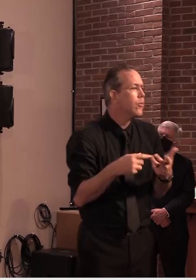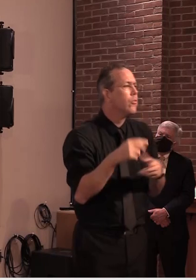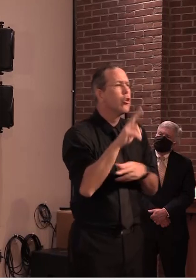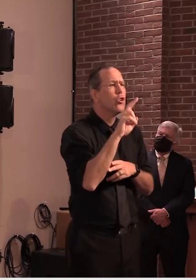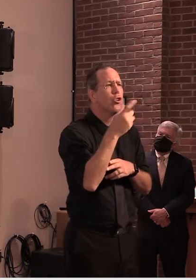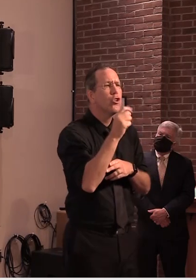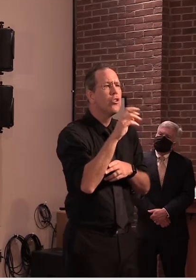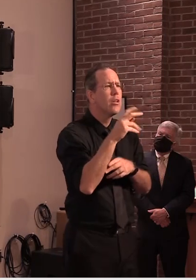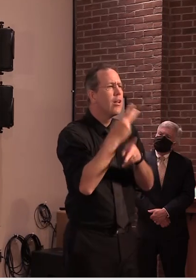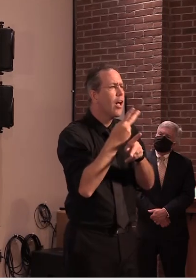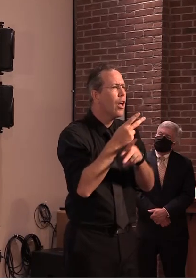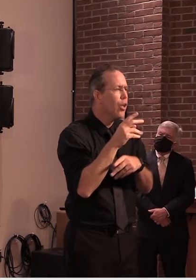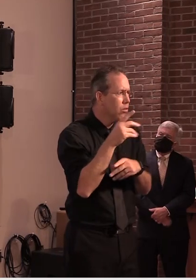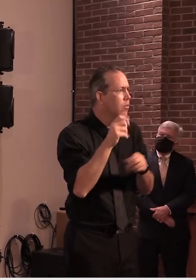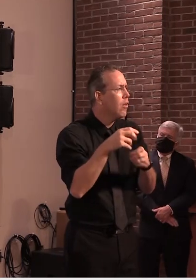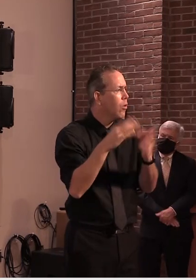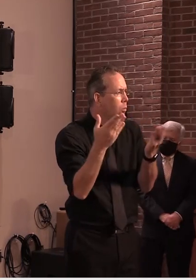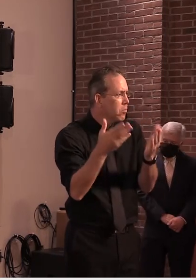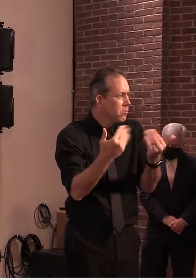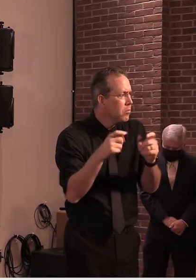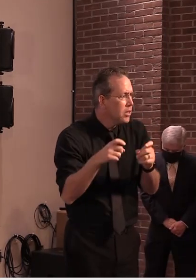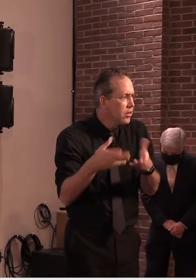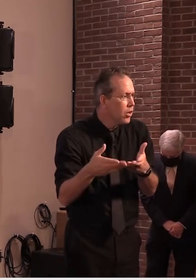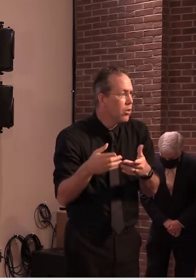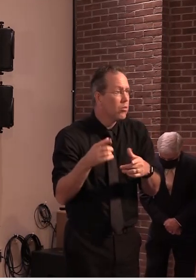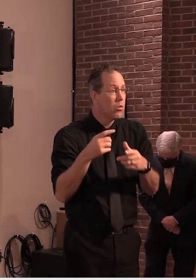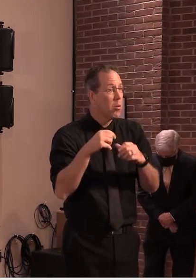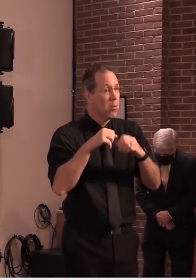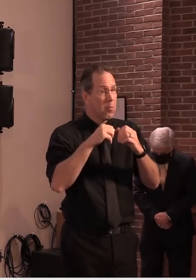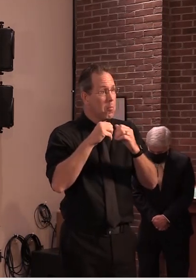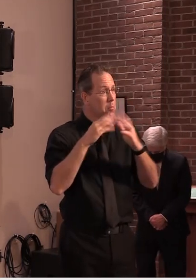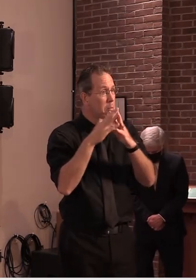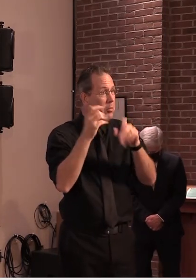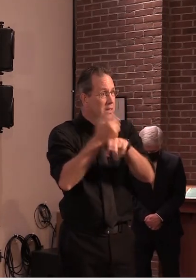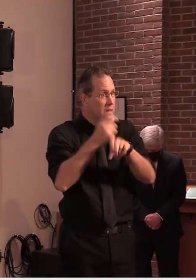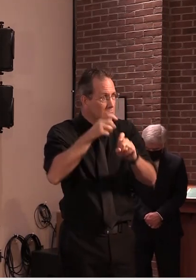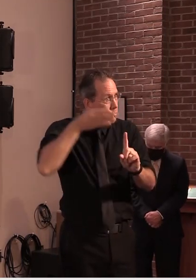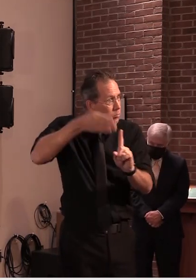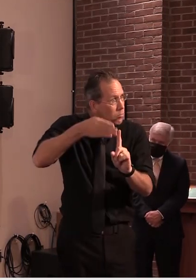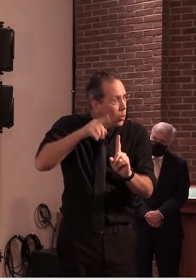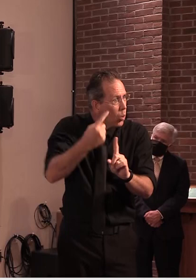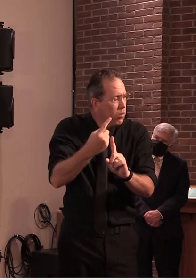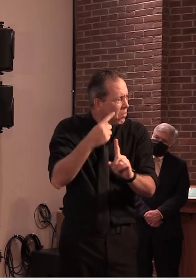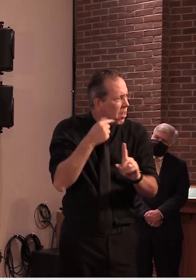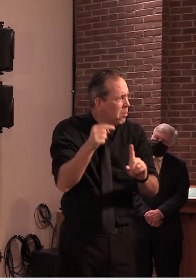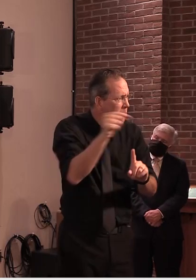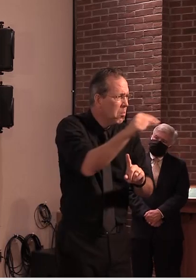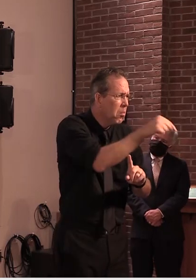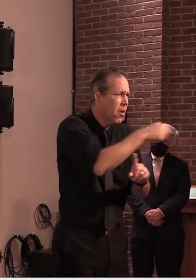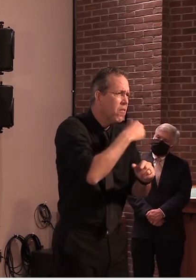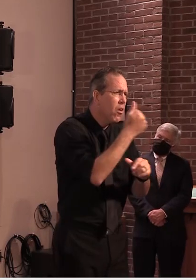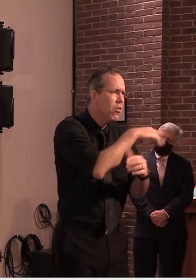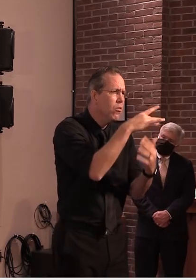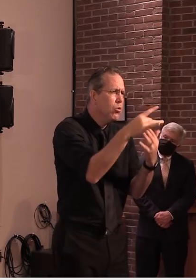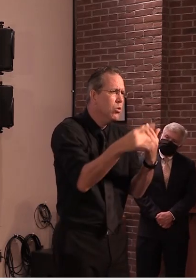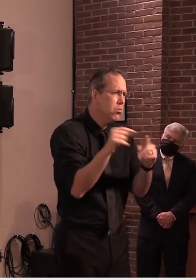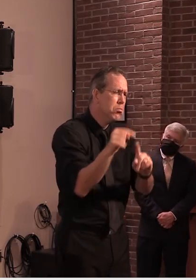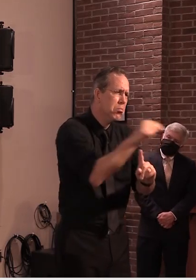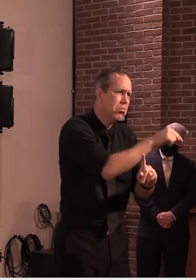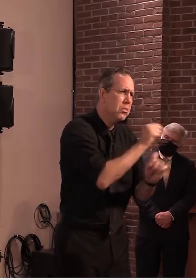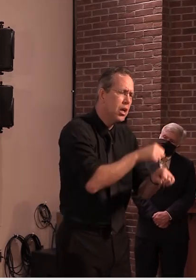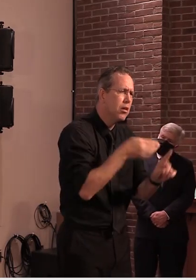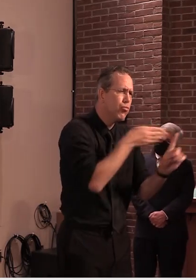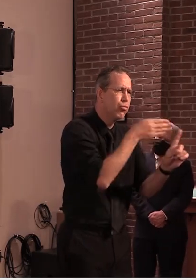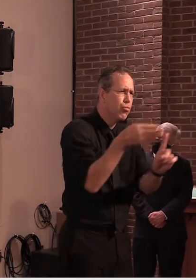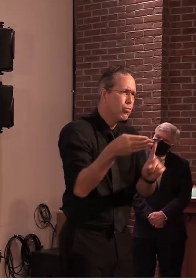by any means the exclusive place that uh we would prioritize any of those people going because there may be other opportunities